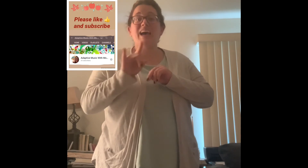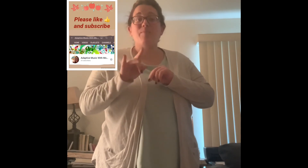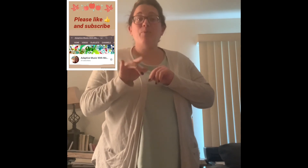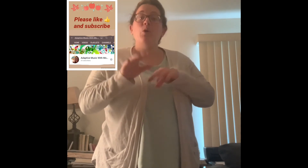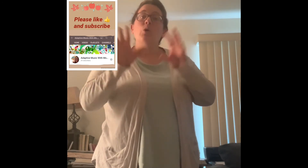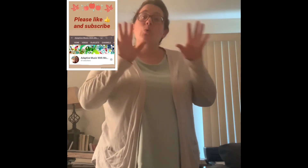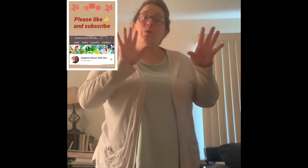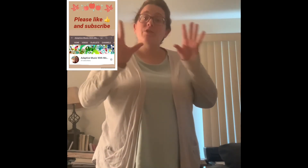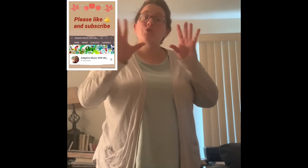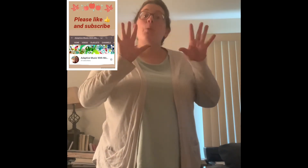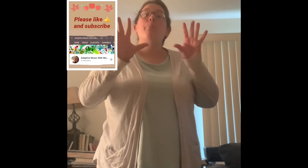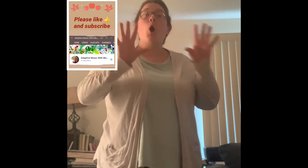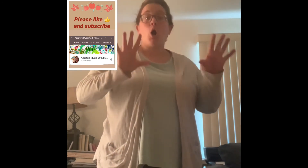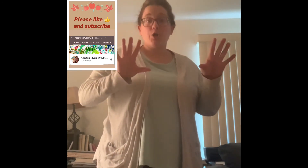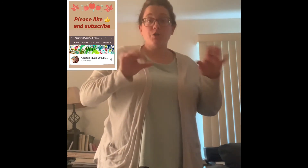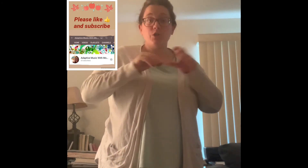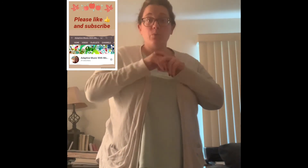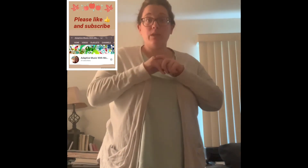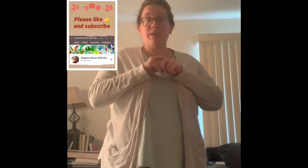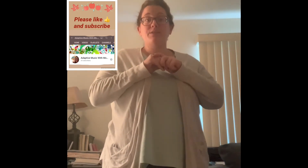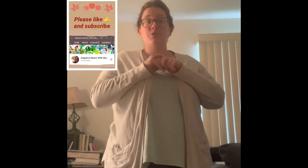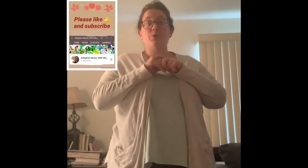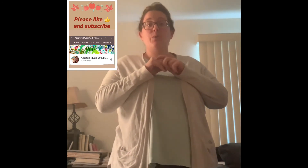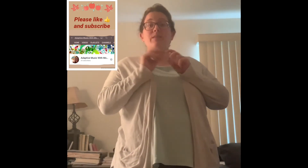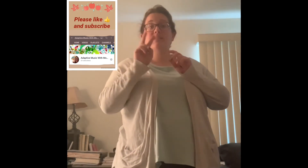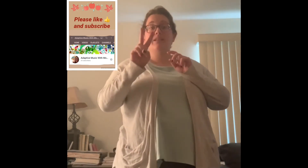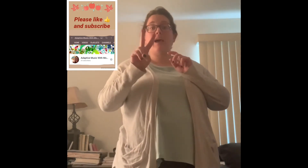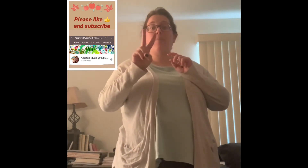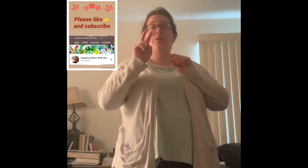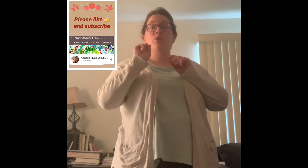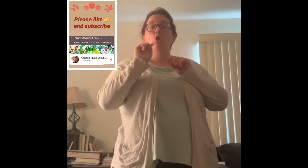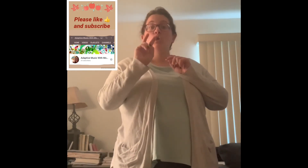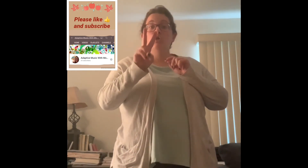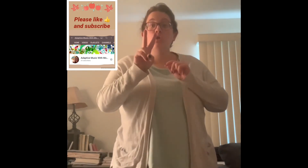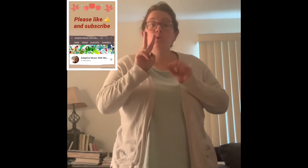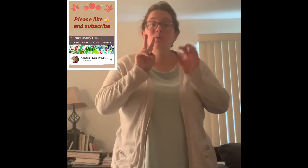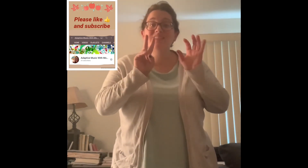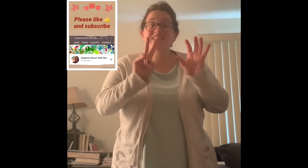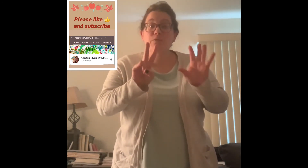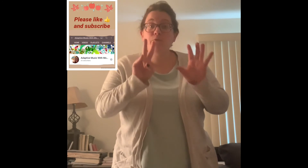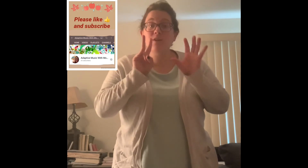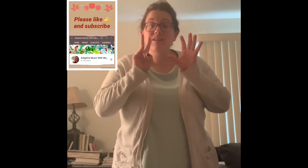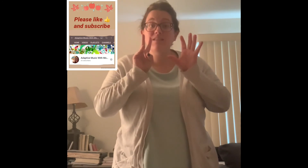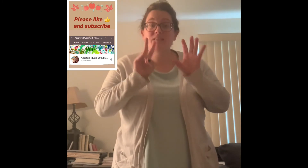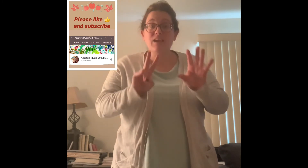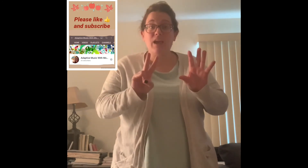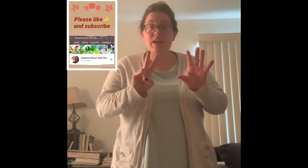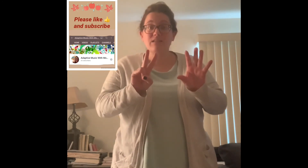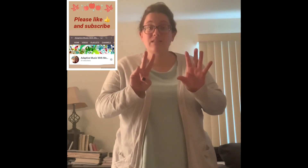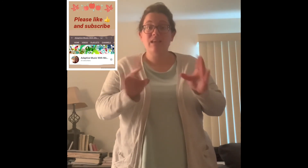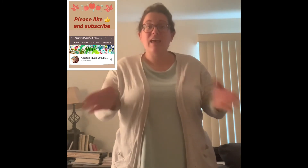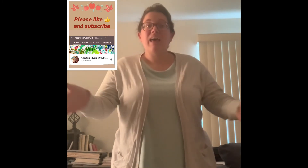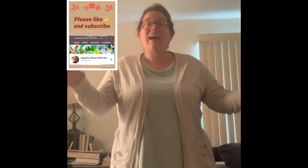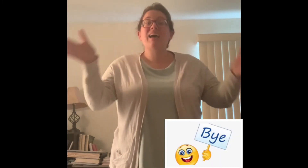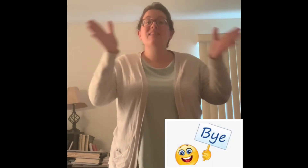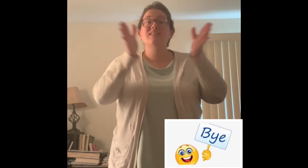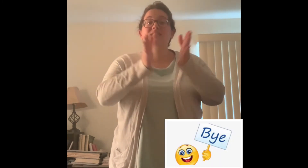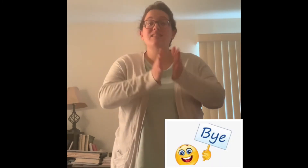which part you would like to do. And this can happen two different things at the same